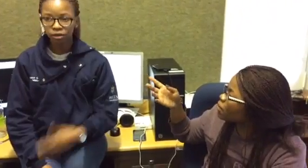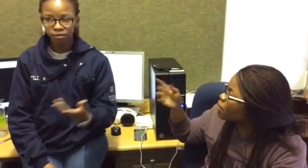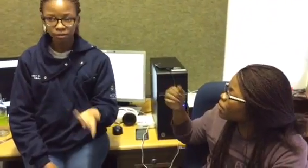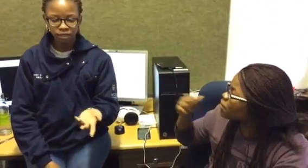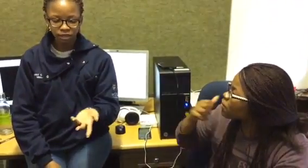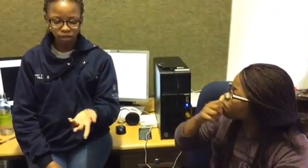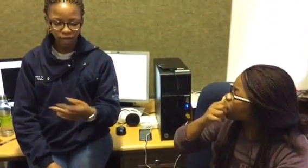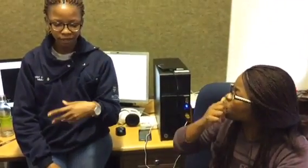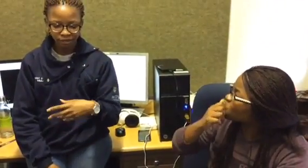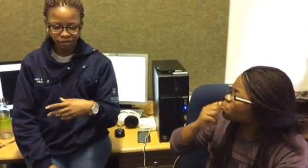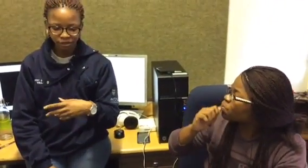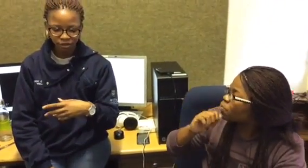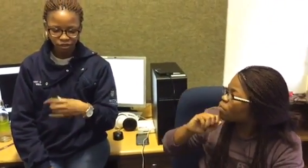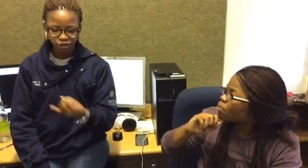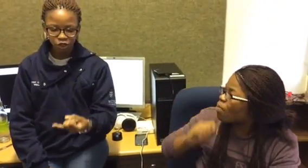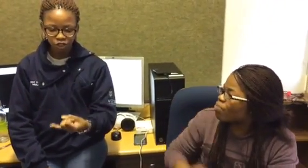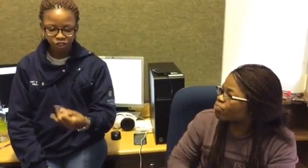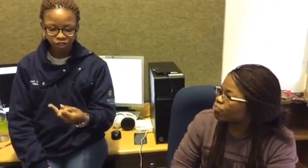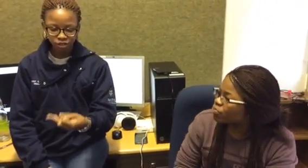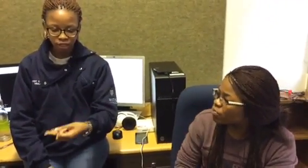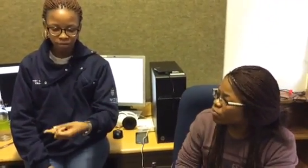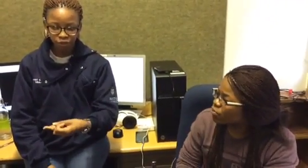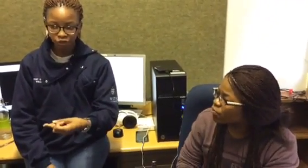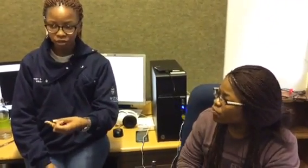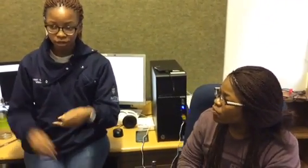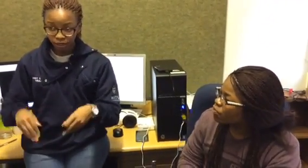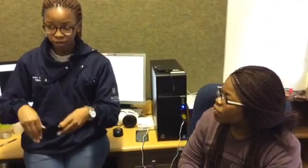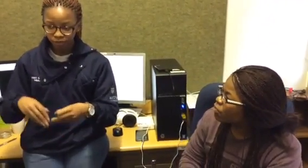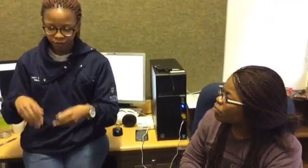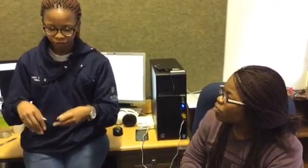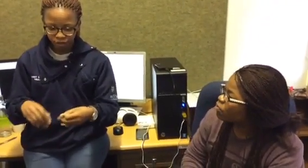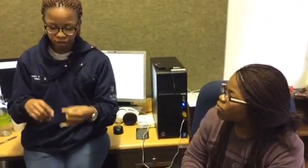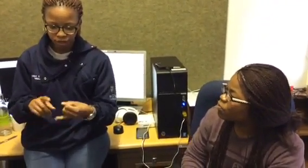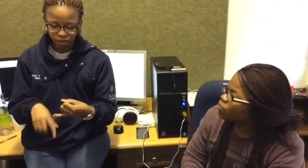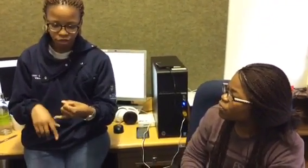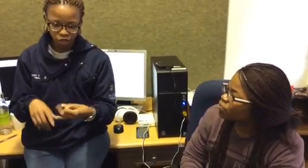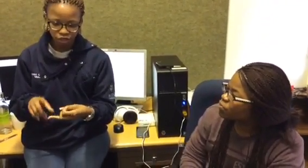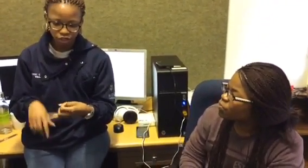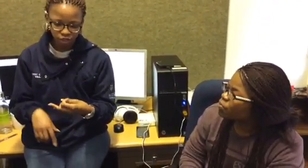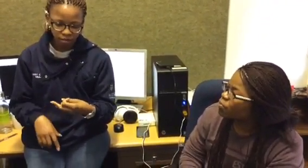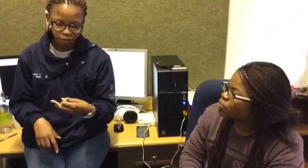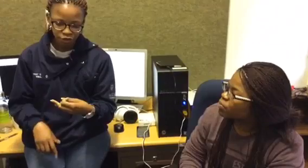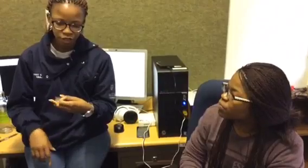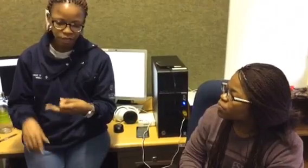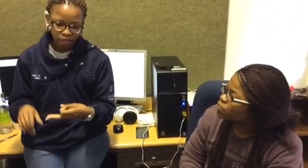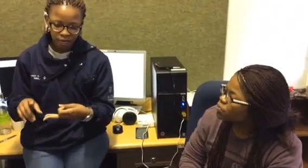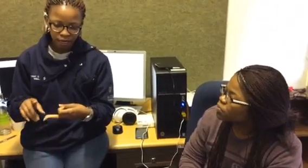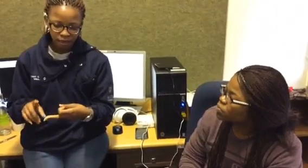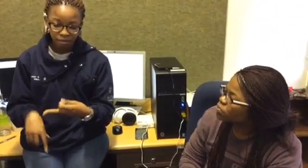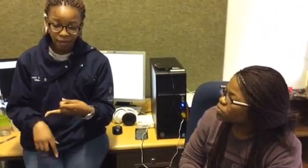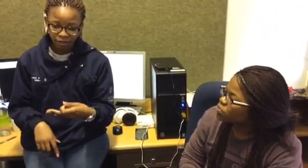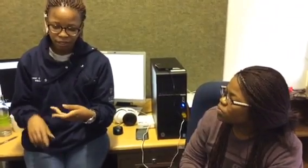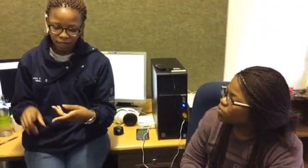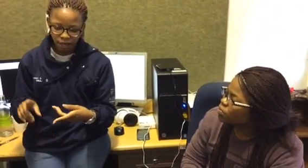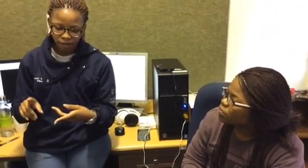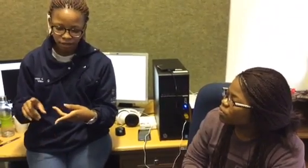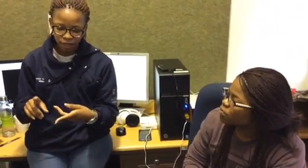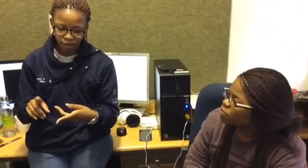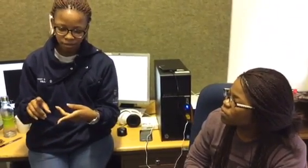basically I did geology chemistry yeah I did geology chemistry maths and um